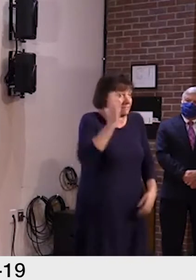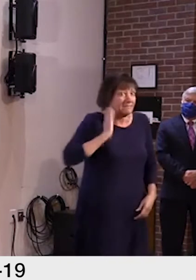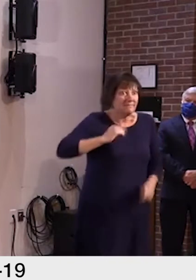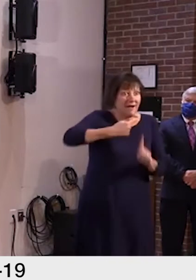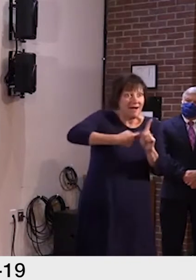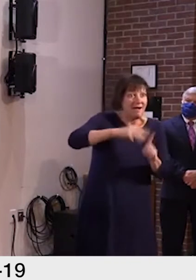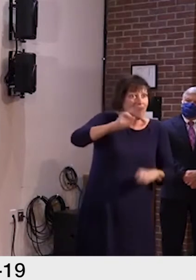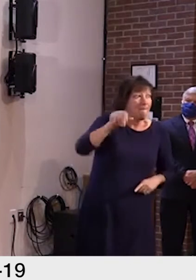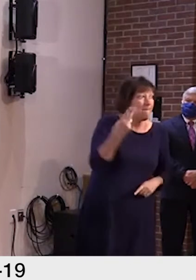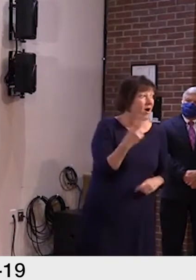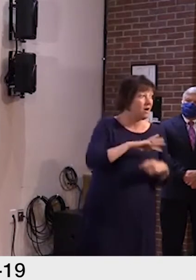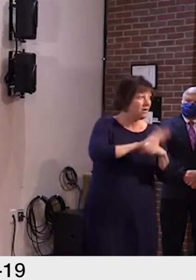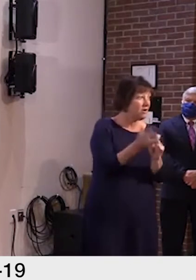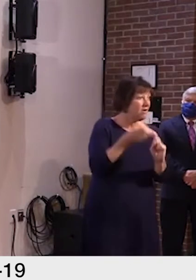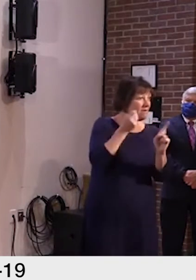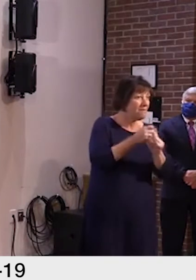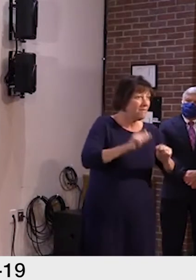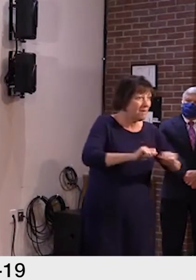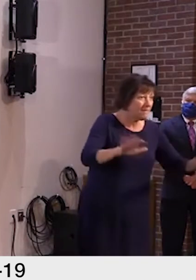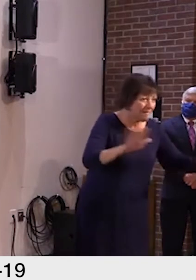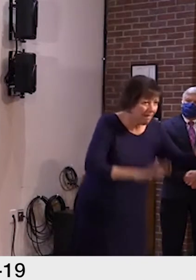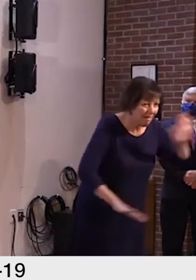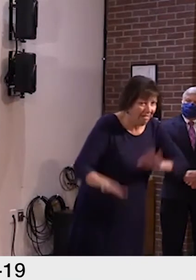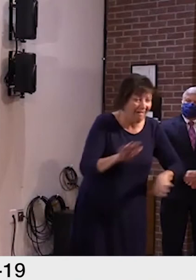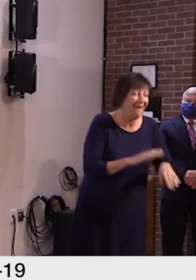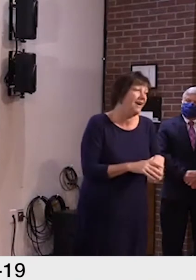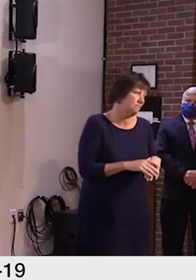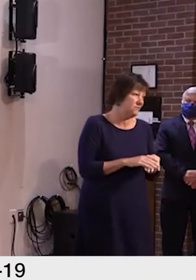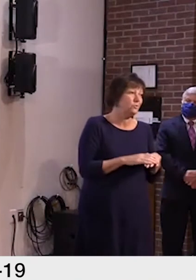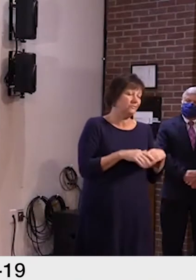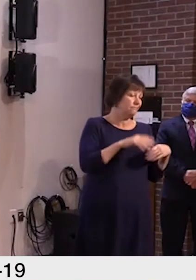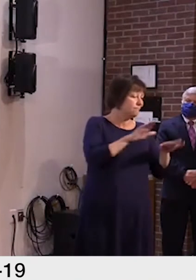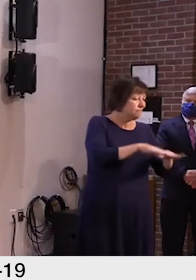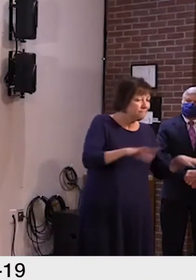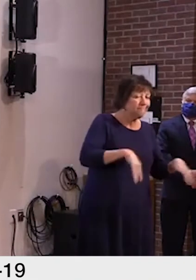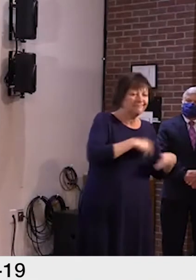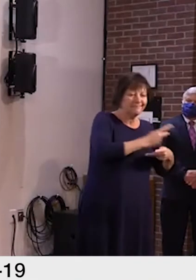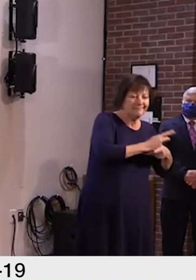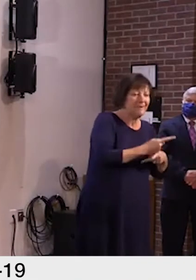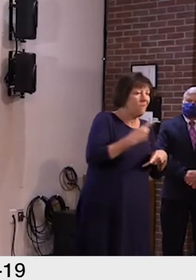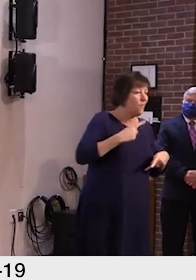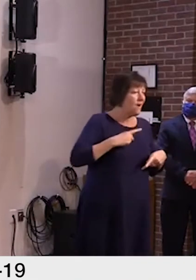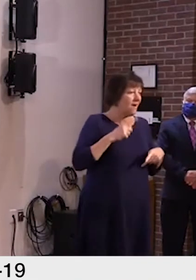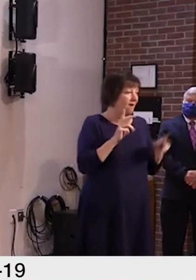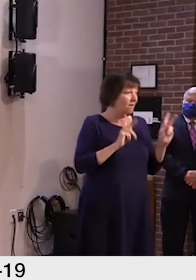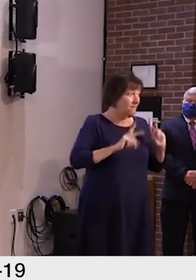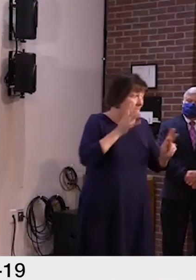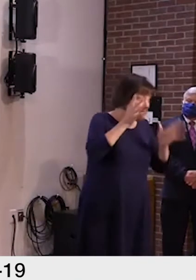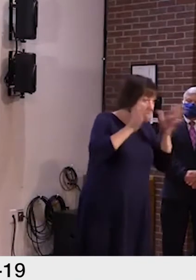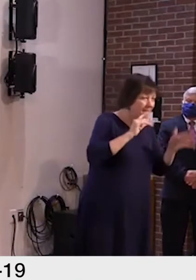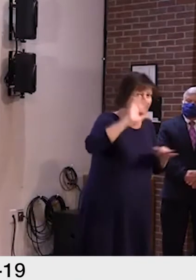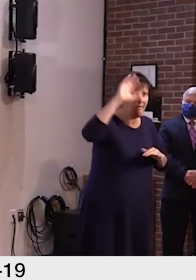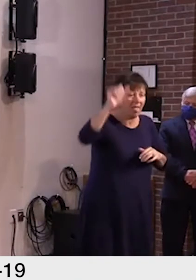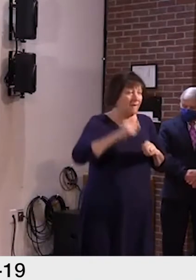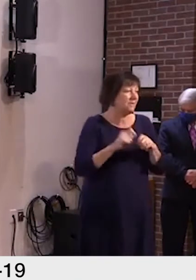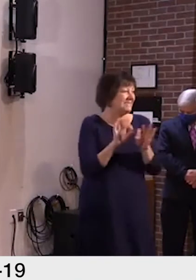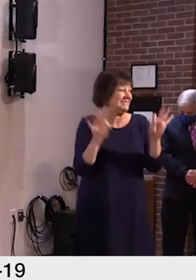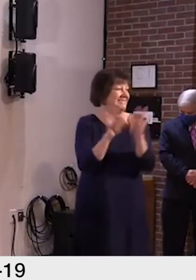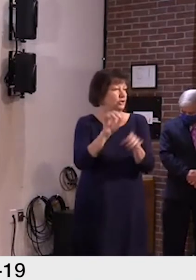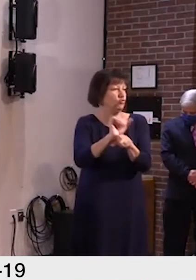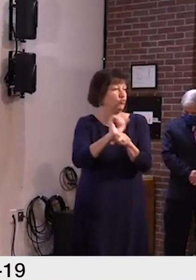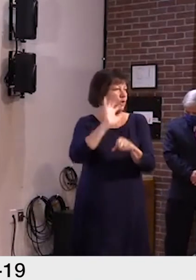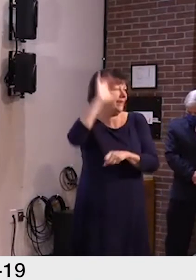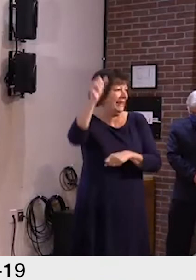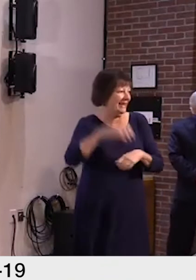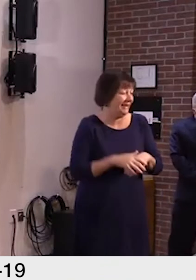March to providing child care for essential workers, to creating virtual learning spaces for children and youth, to helping distribute